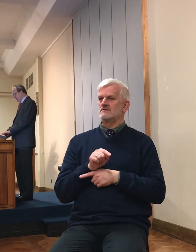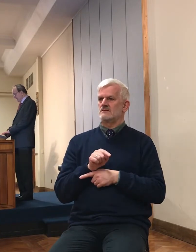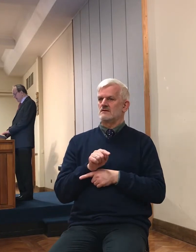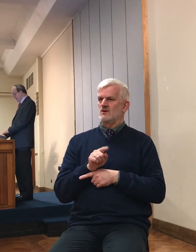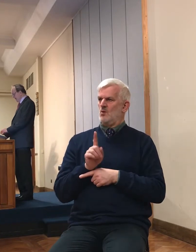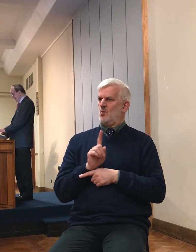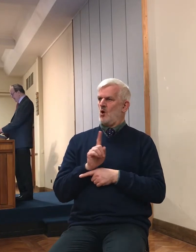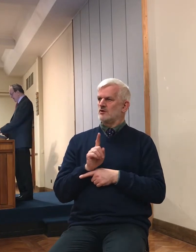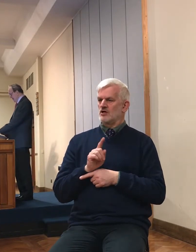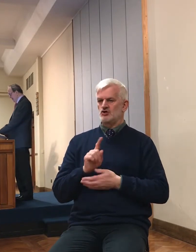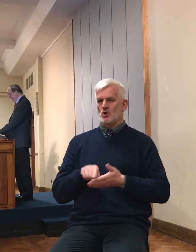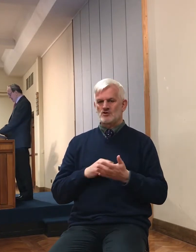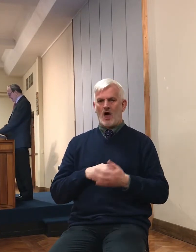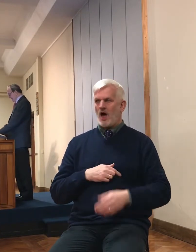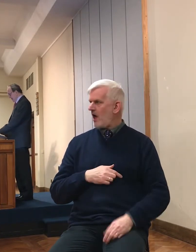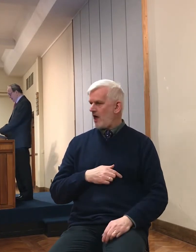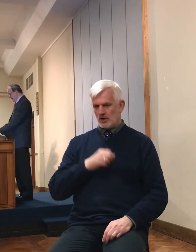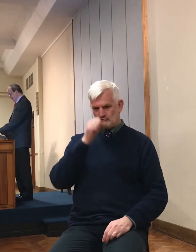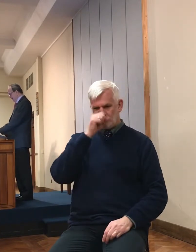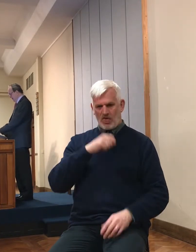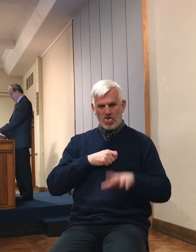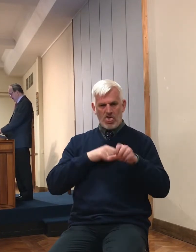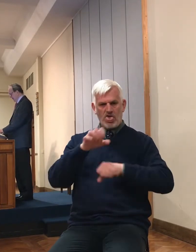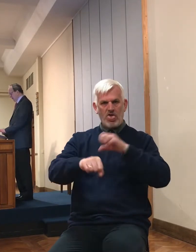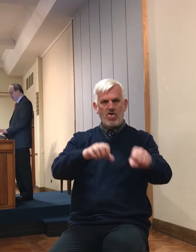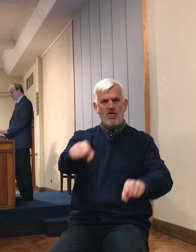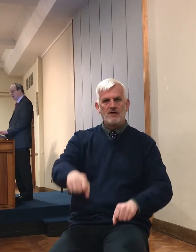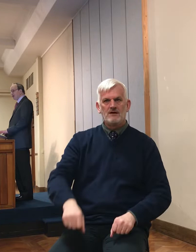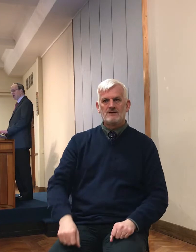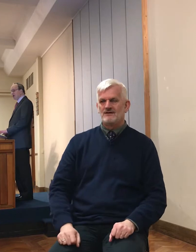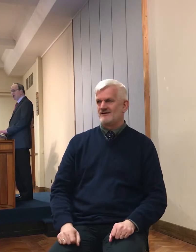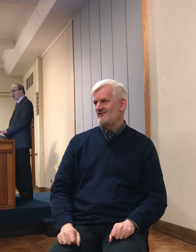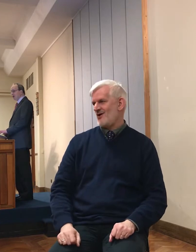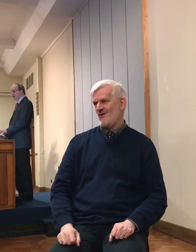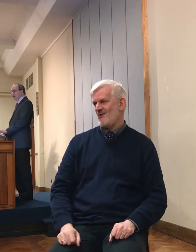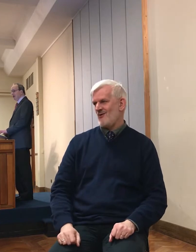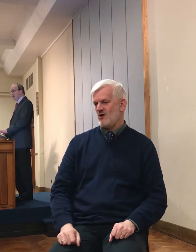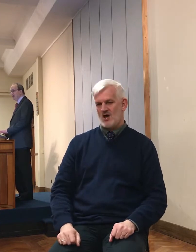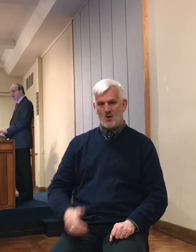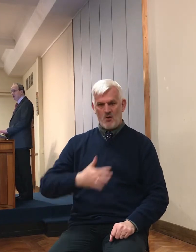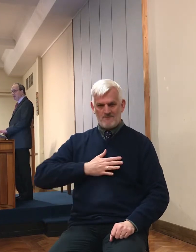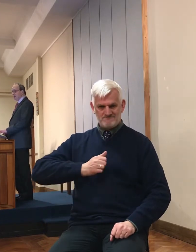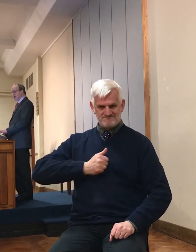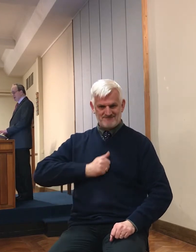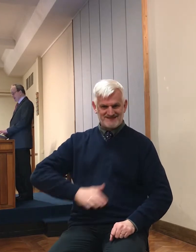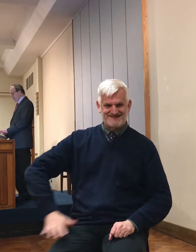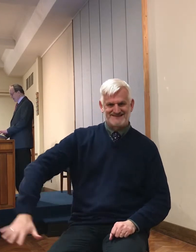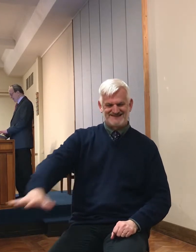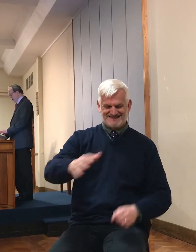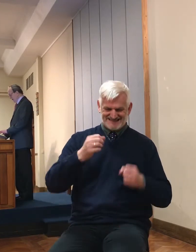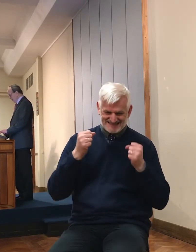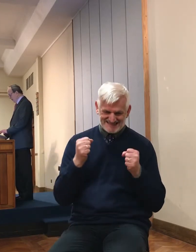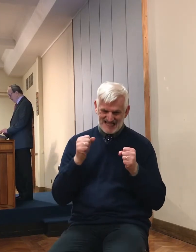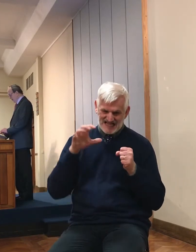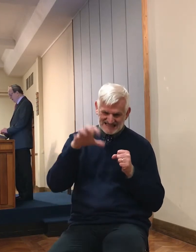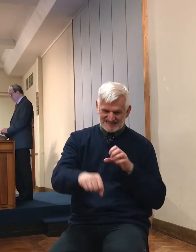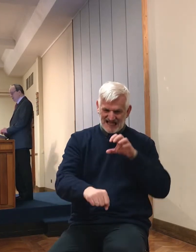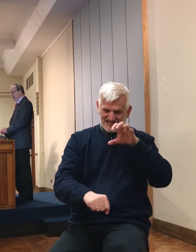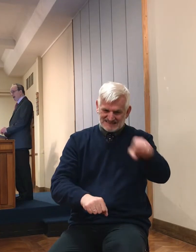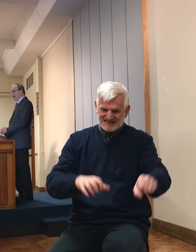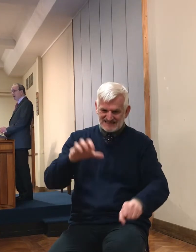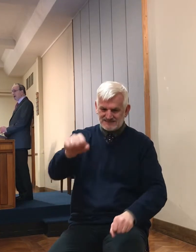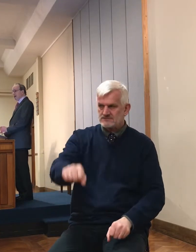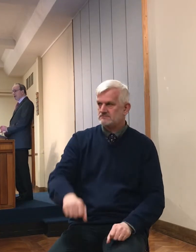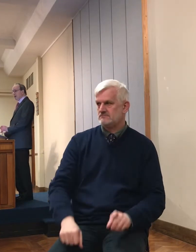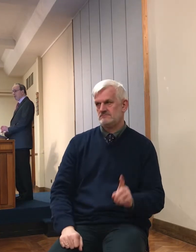Joshua's idea. It wasn't just for territorial gain. It was something which went